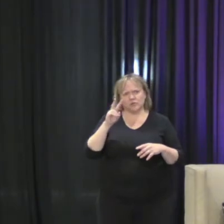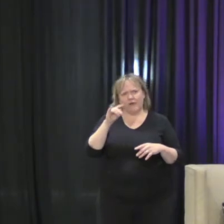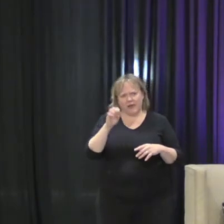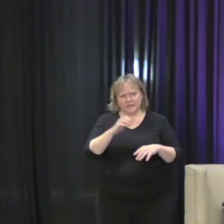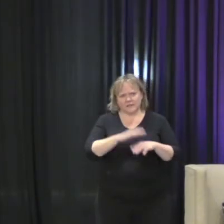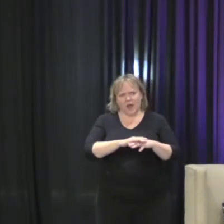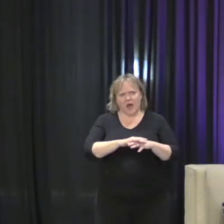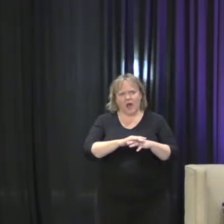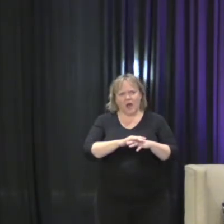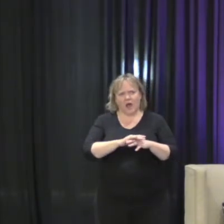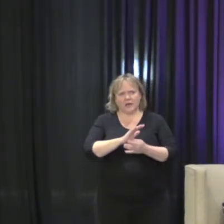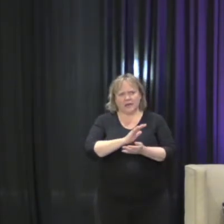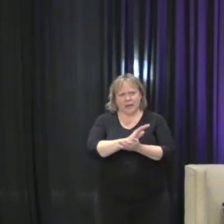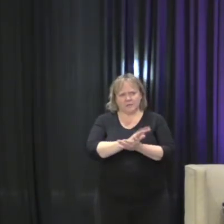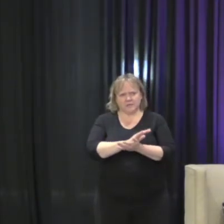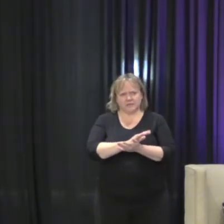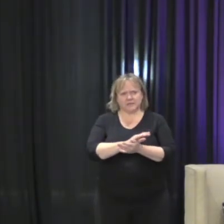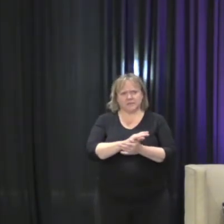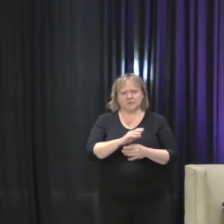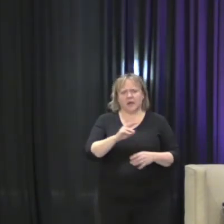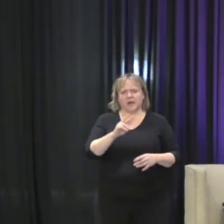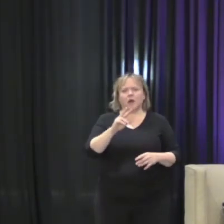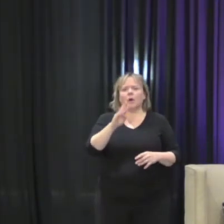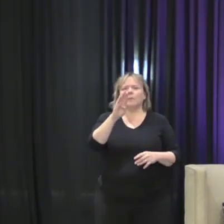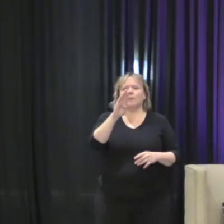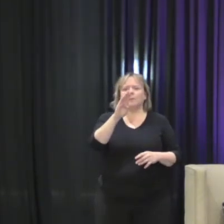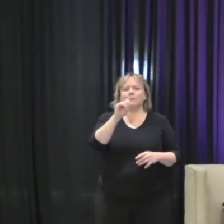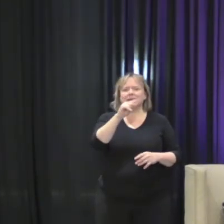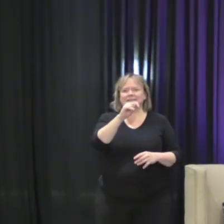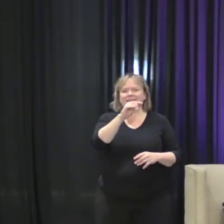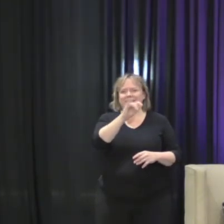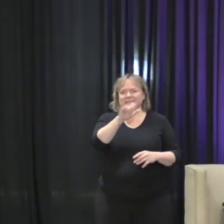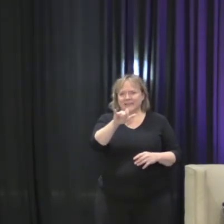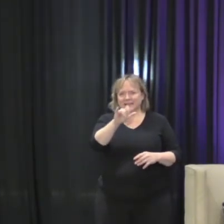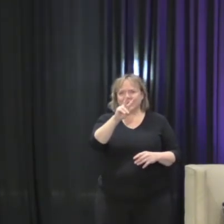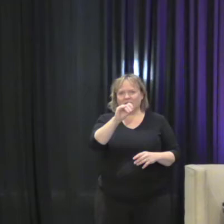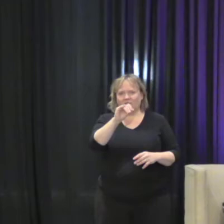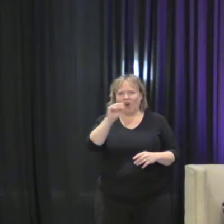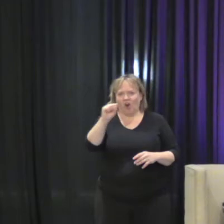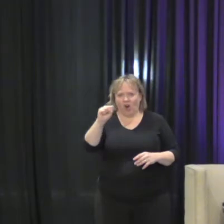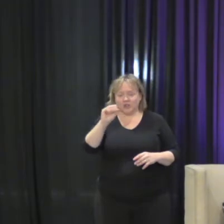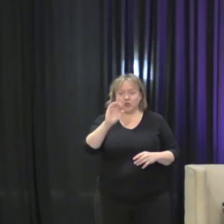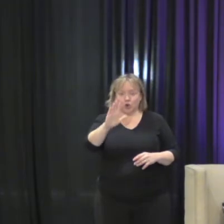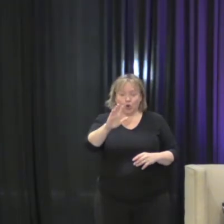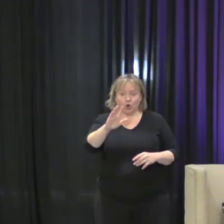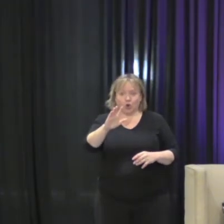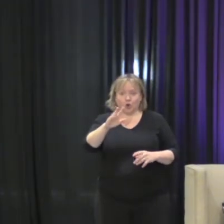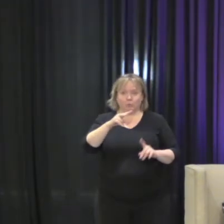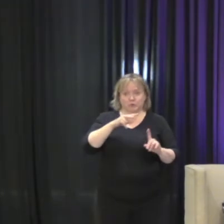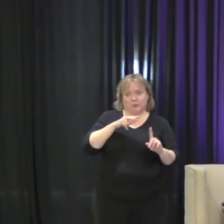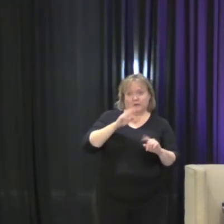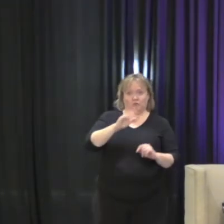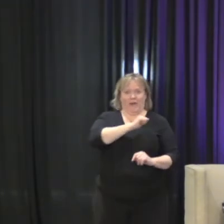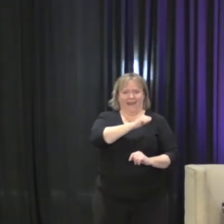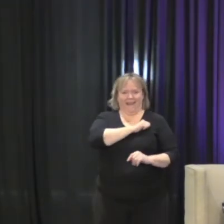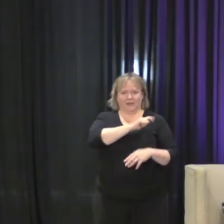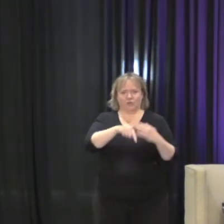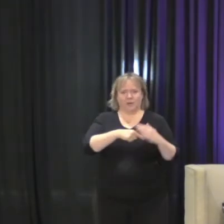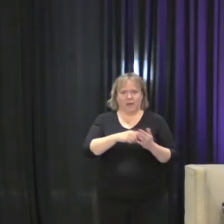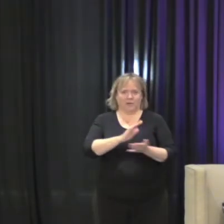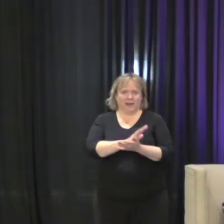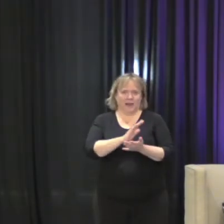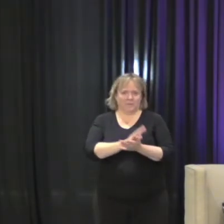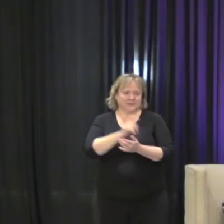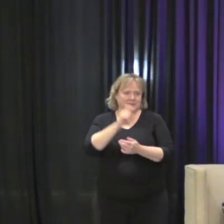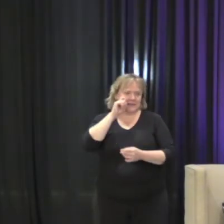Seems like she's taken the whole thing back, oh, at least 50 years. So can you comment on that, how that happened and what we can do about that?